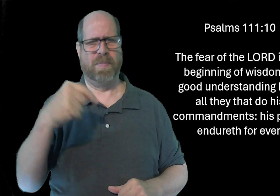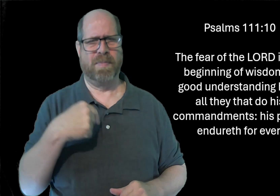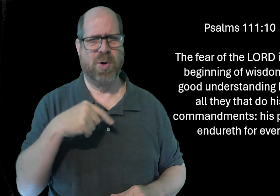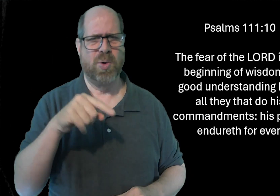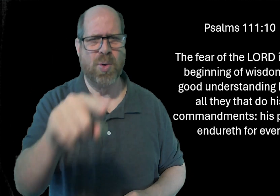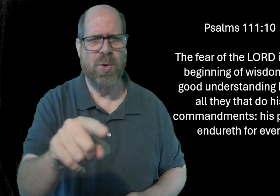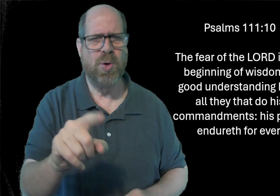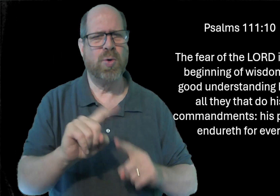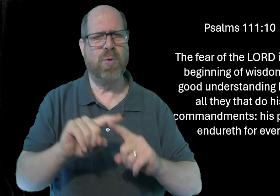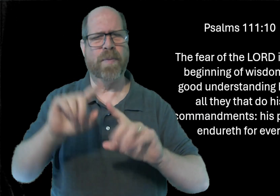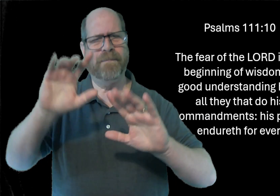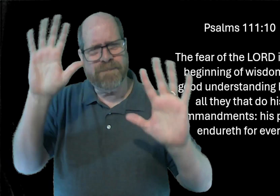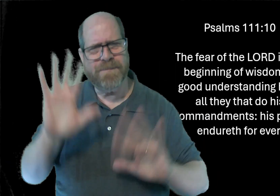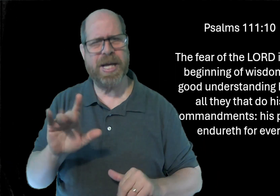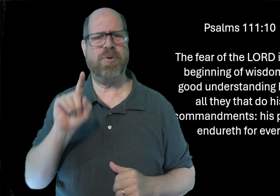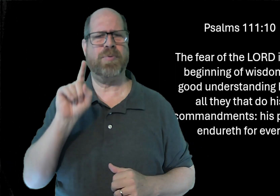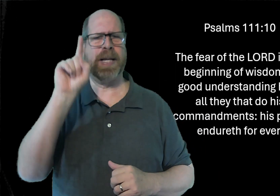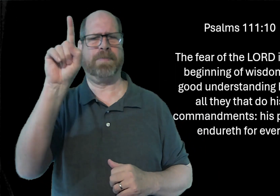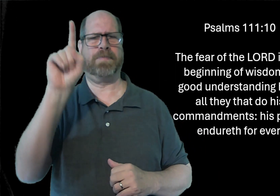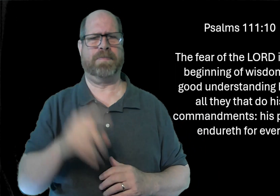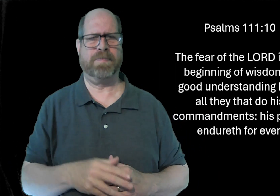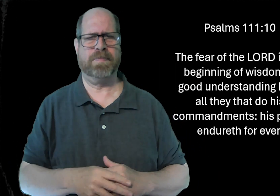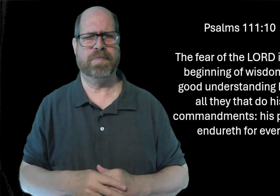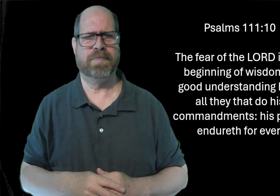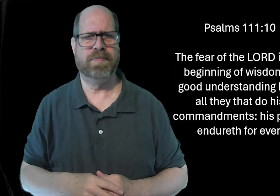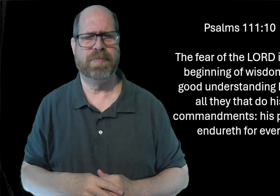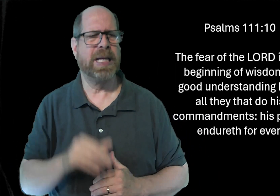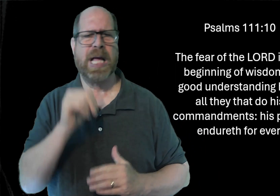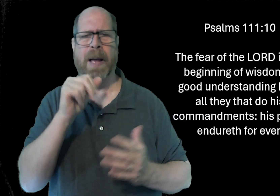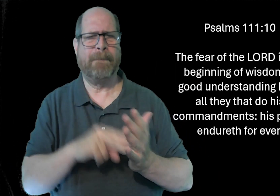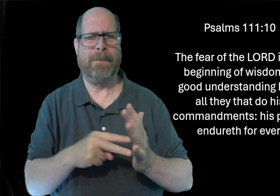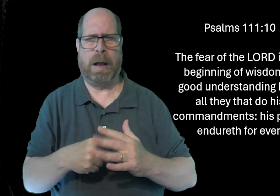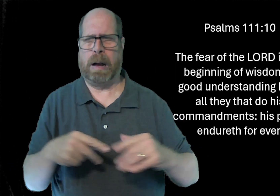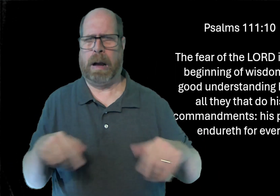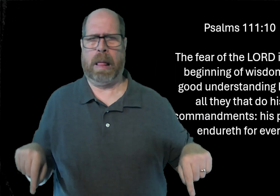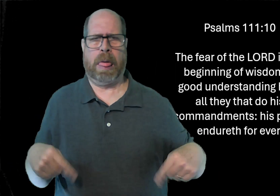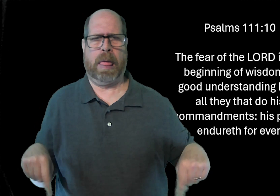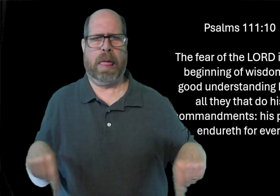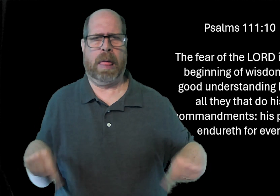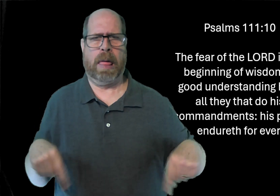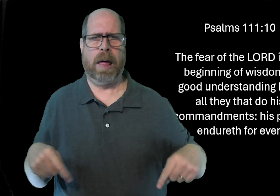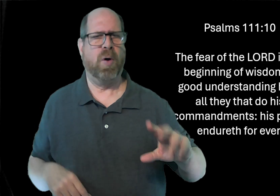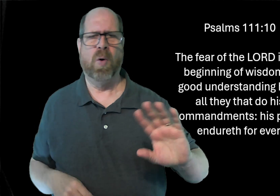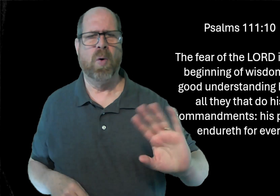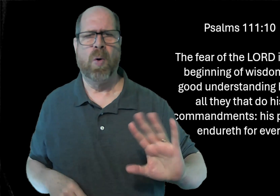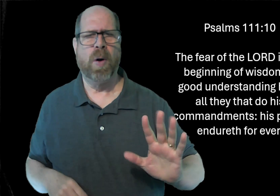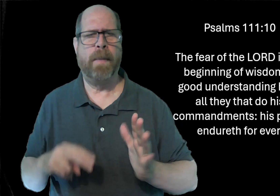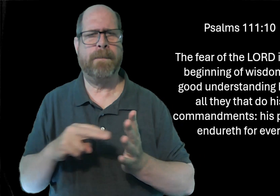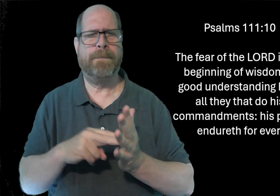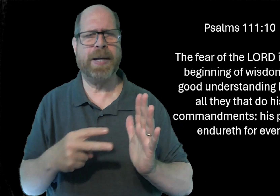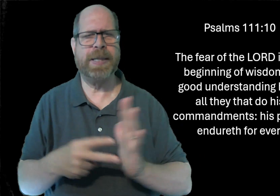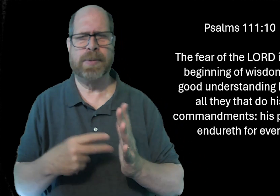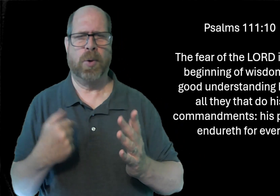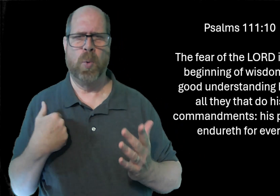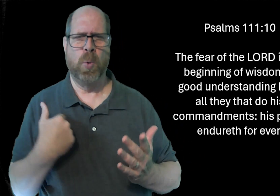So for you and me, we need to have a holy fear of him. I don't mean trembling and being afraid of him.